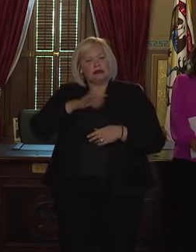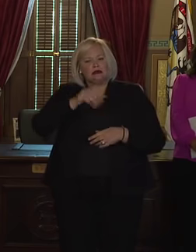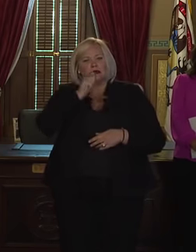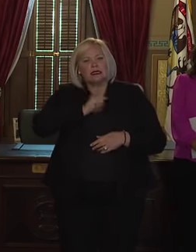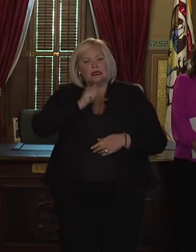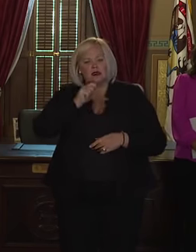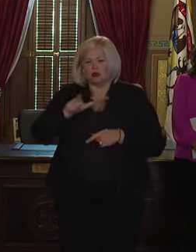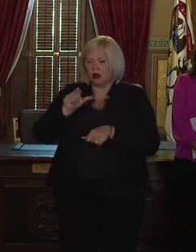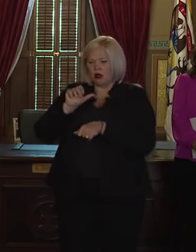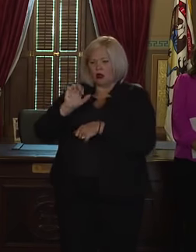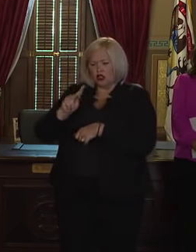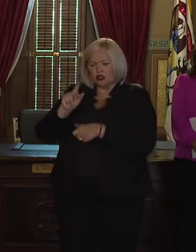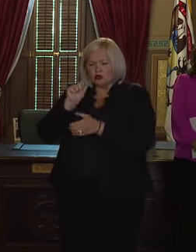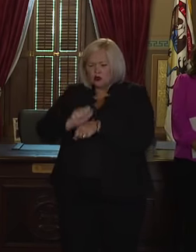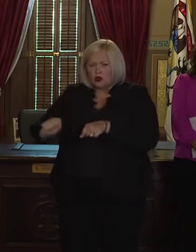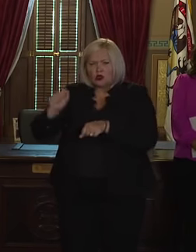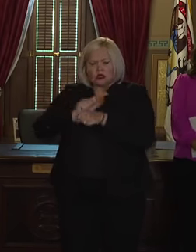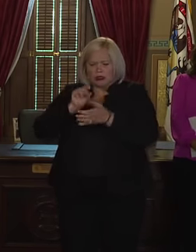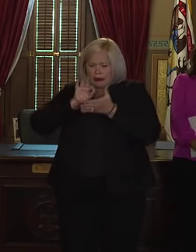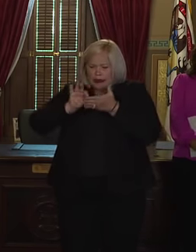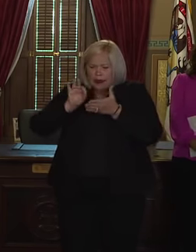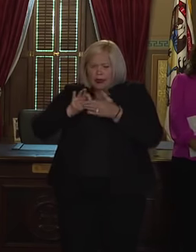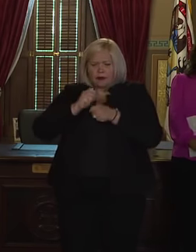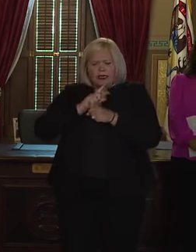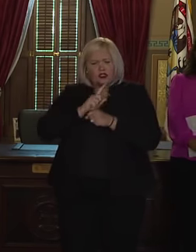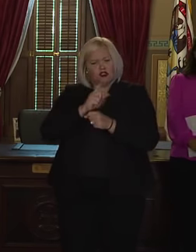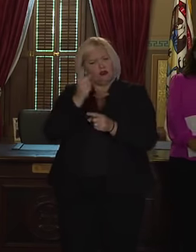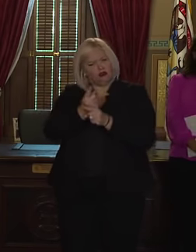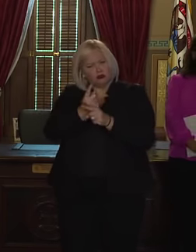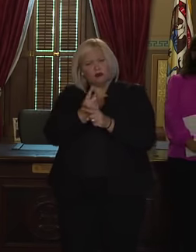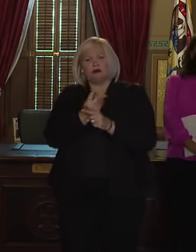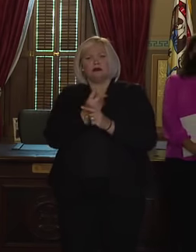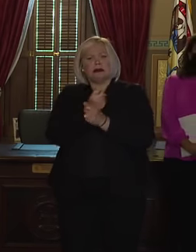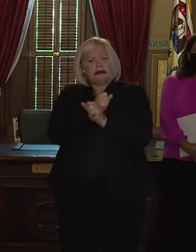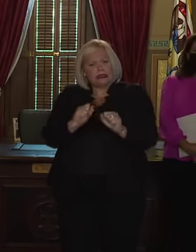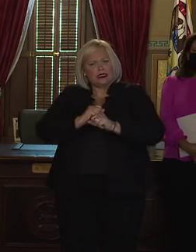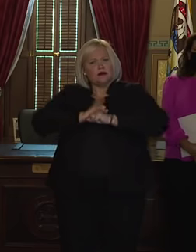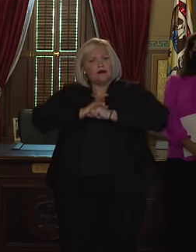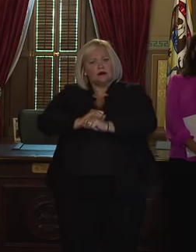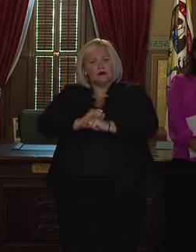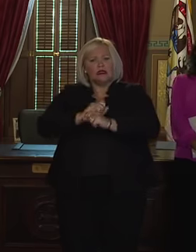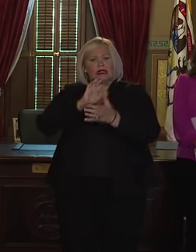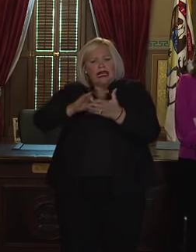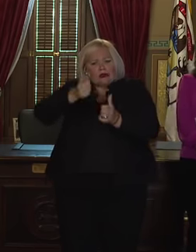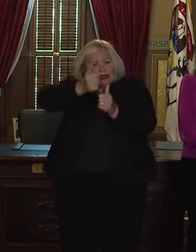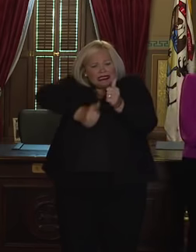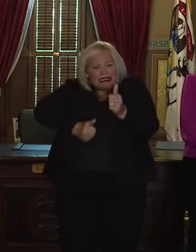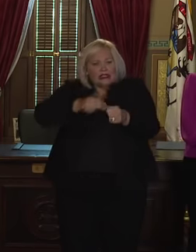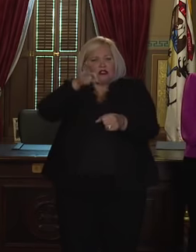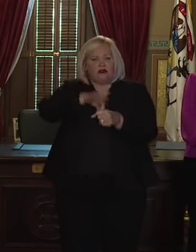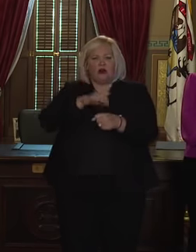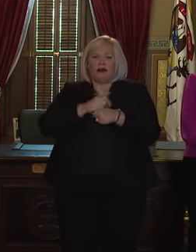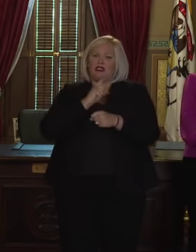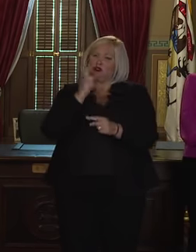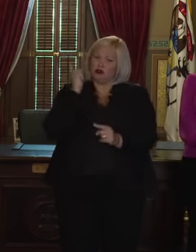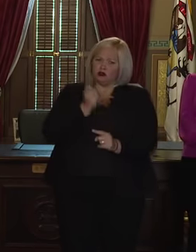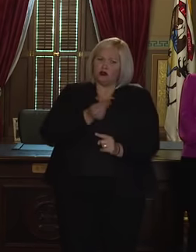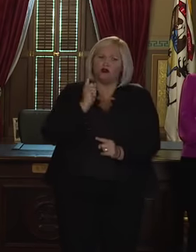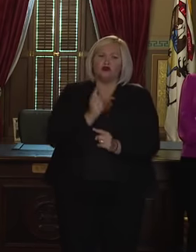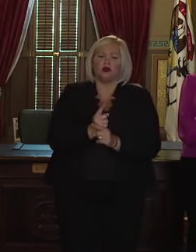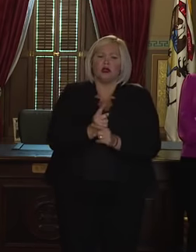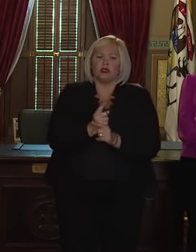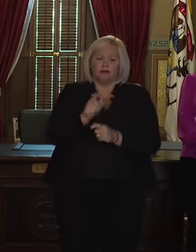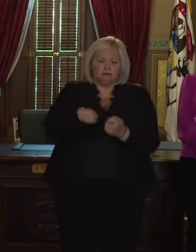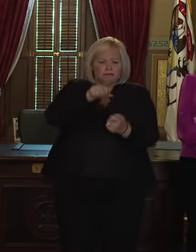our clerks work methodically, carefully and securely to tabulate every ballot and ensure that the results of our elections once